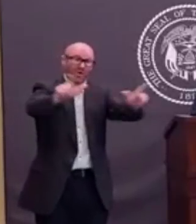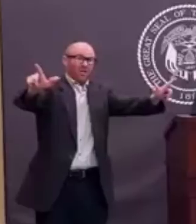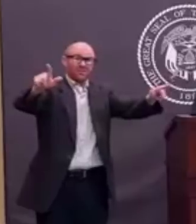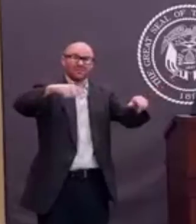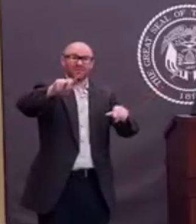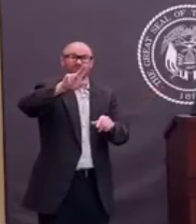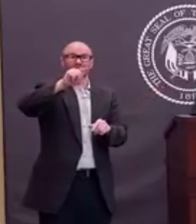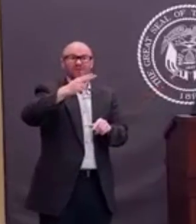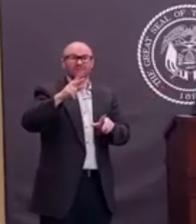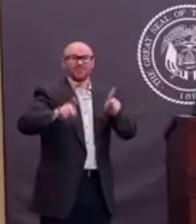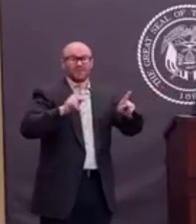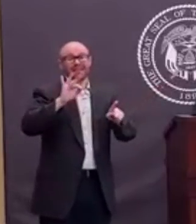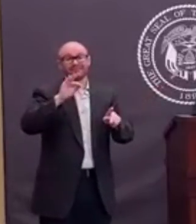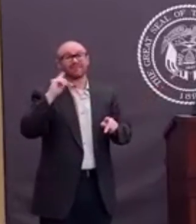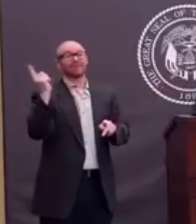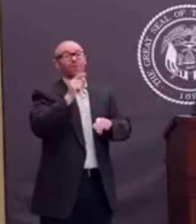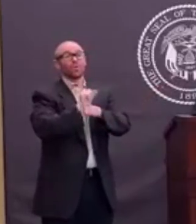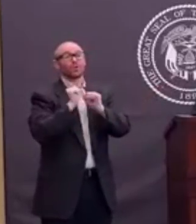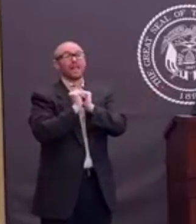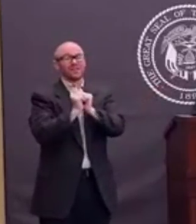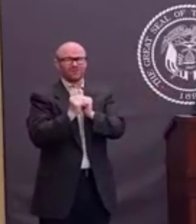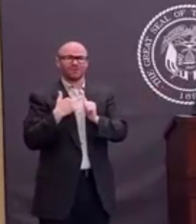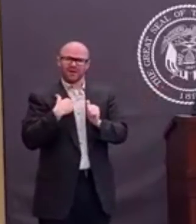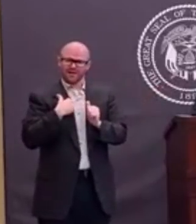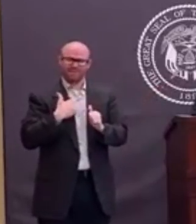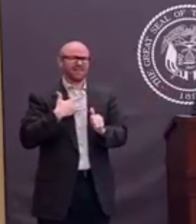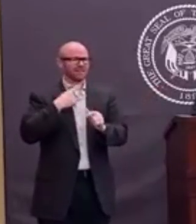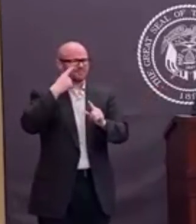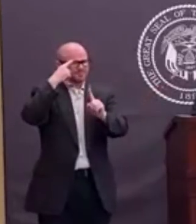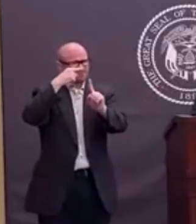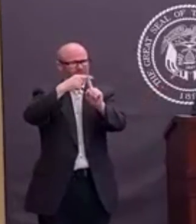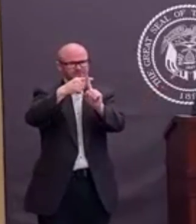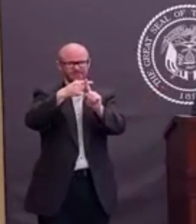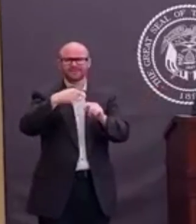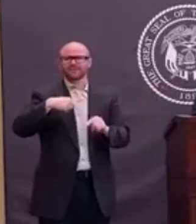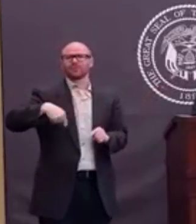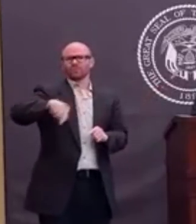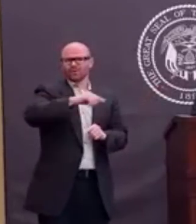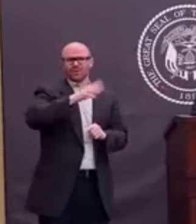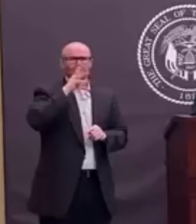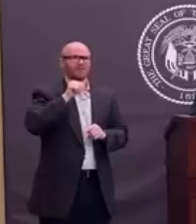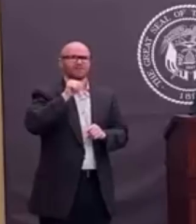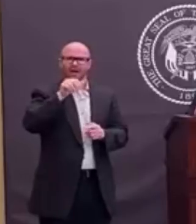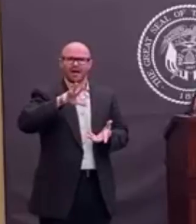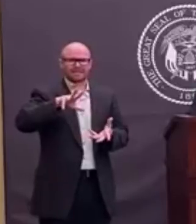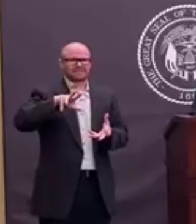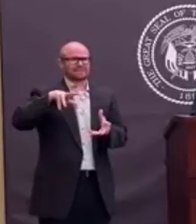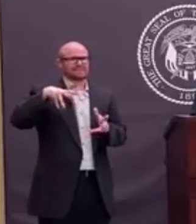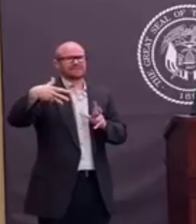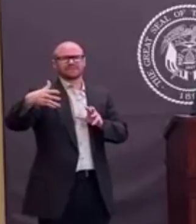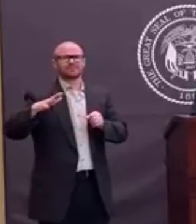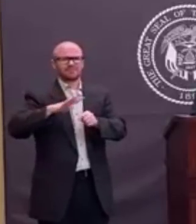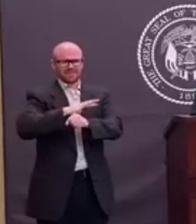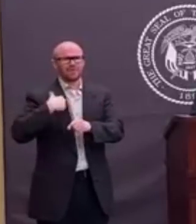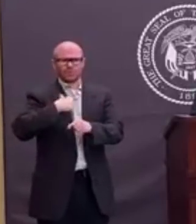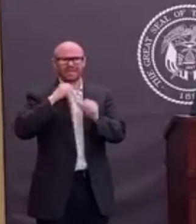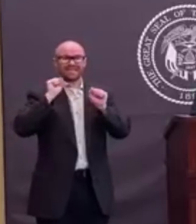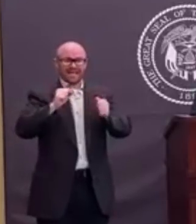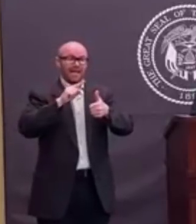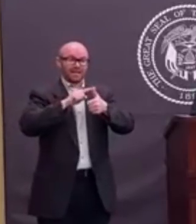together, I'm very hopeful, very optimistic that we're going to get through this with minimal disruption economically. We'll revive quickly.